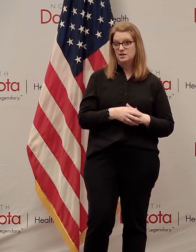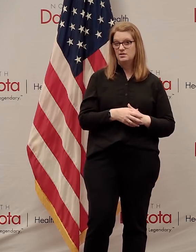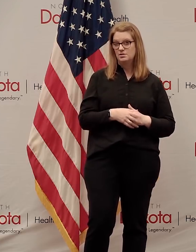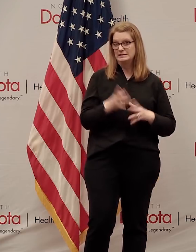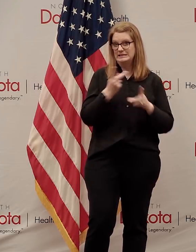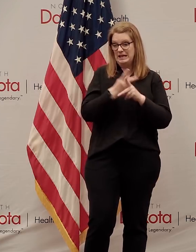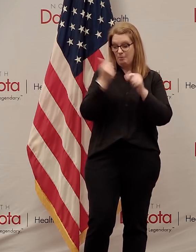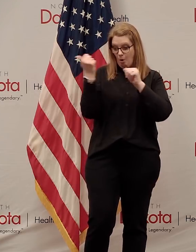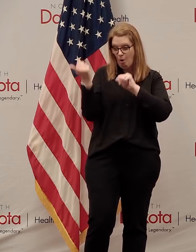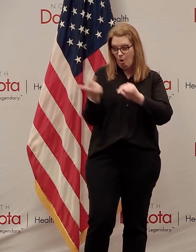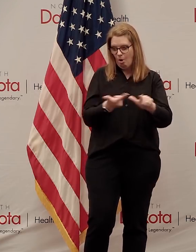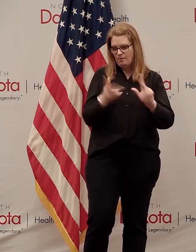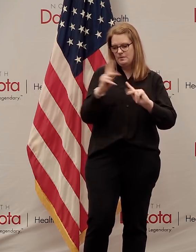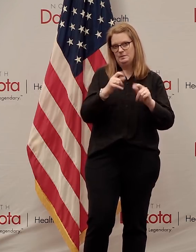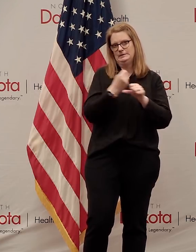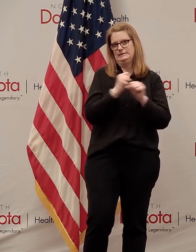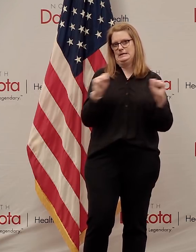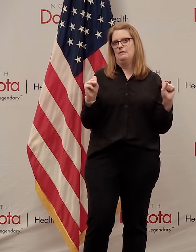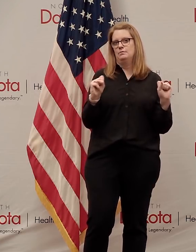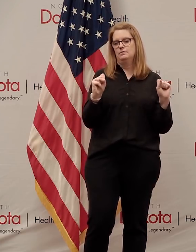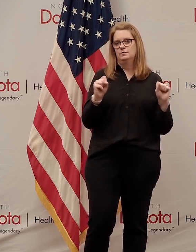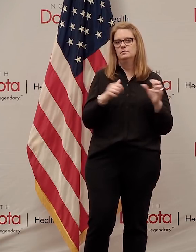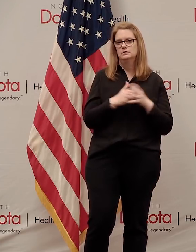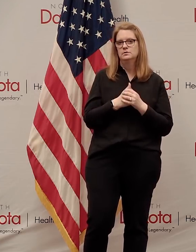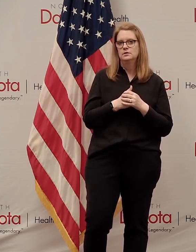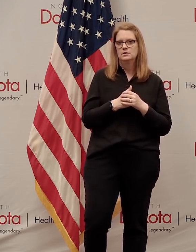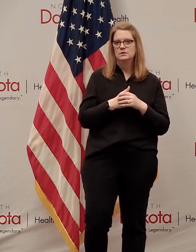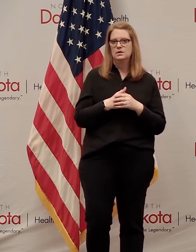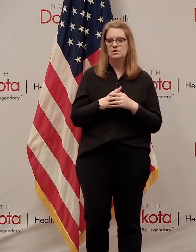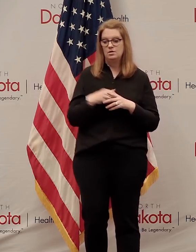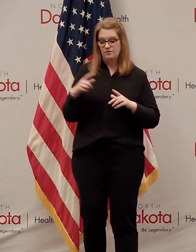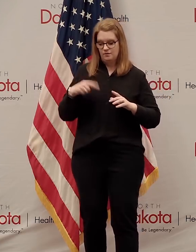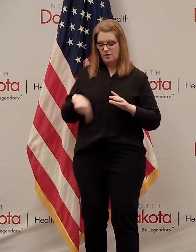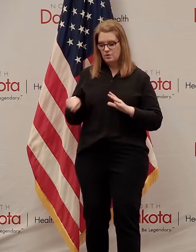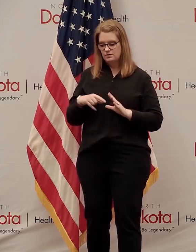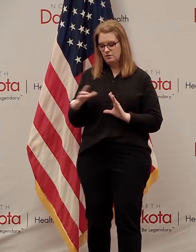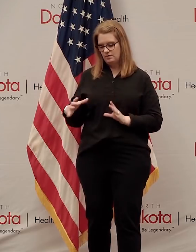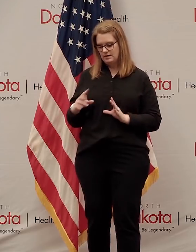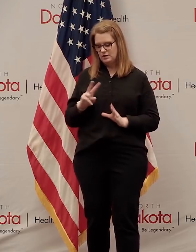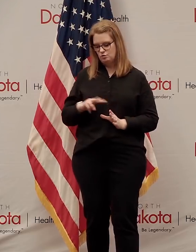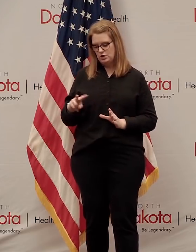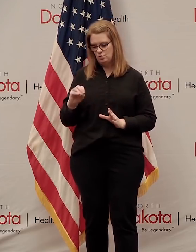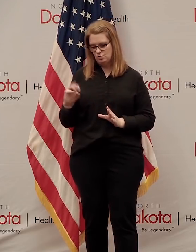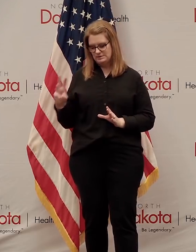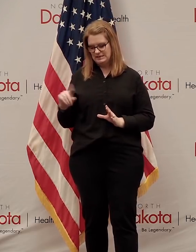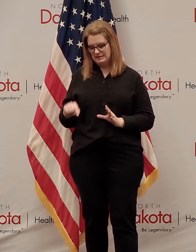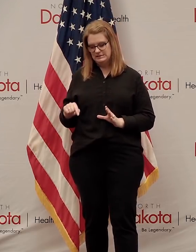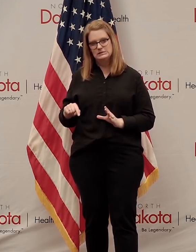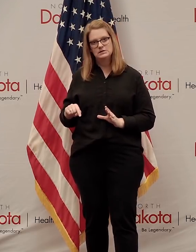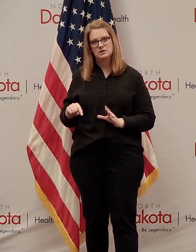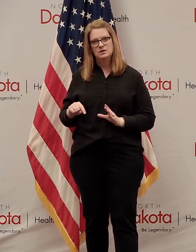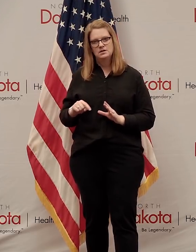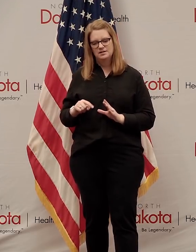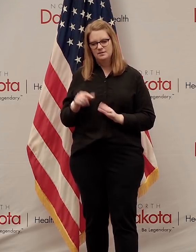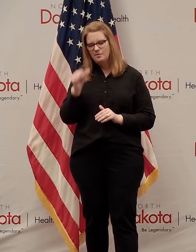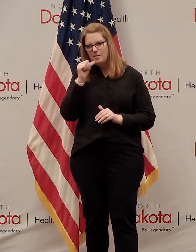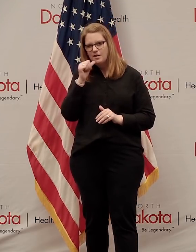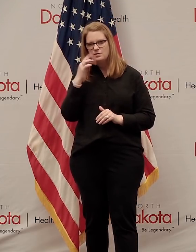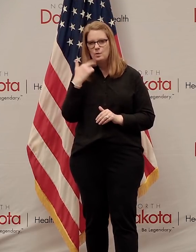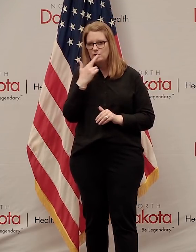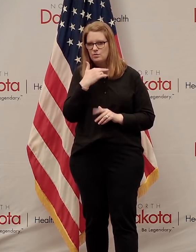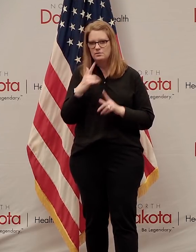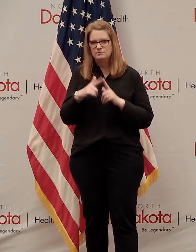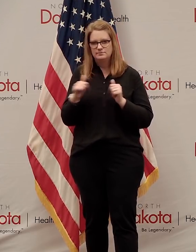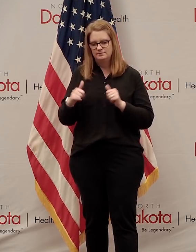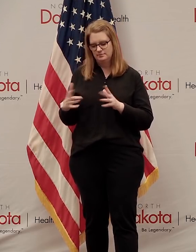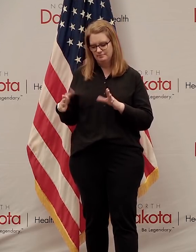safe. And for those that fall under the 2206, we'll have more definitive guidelines